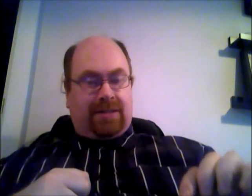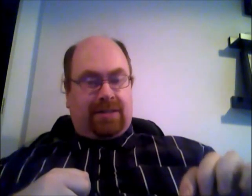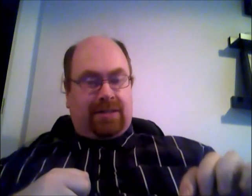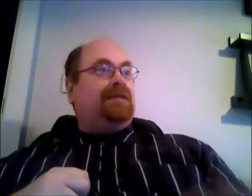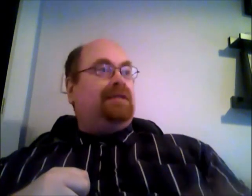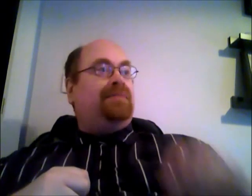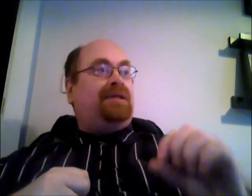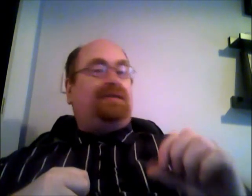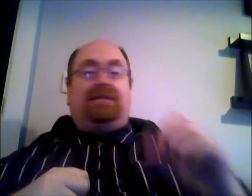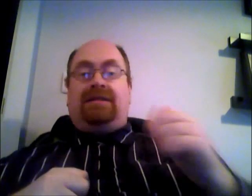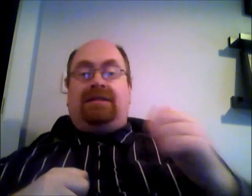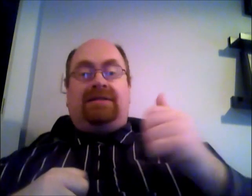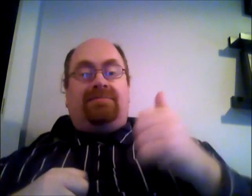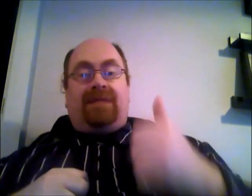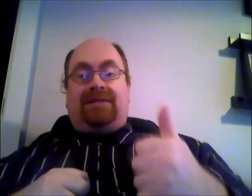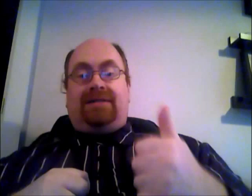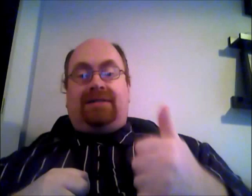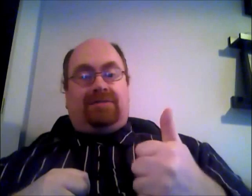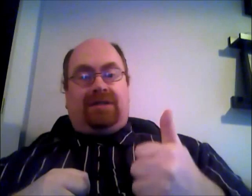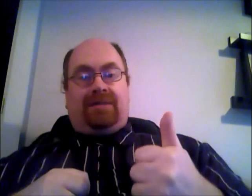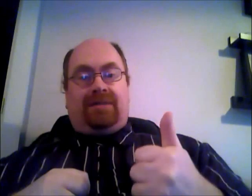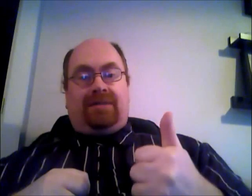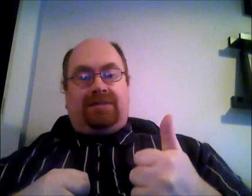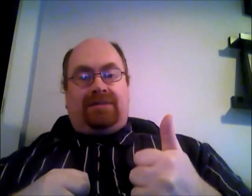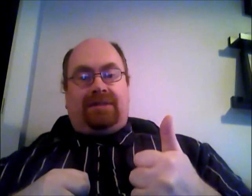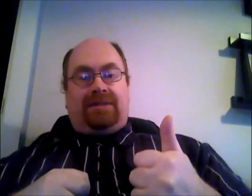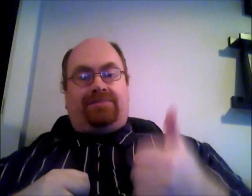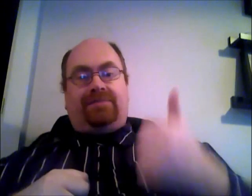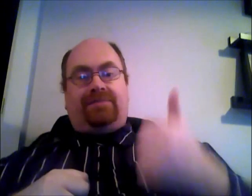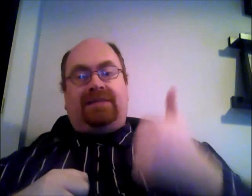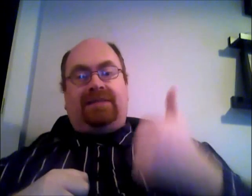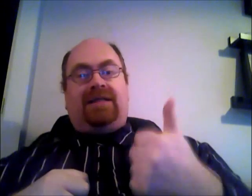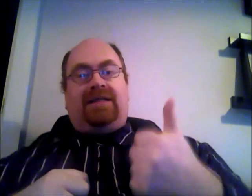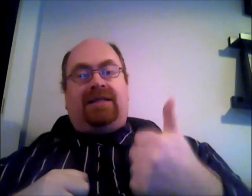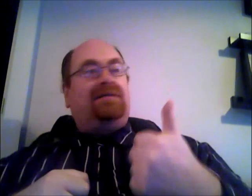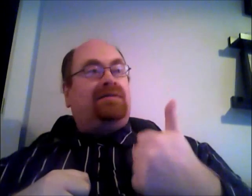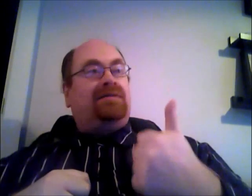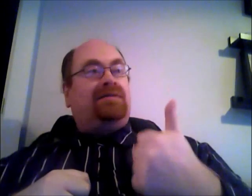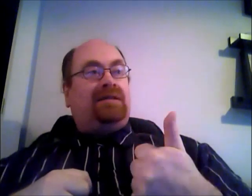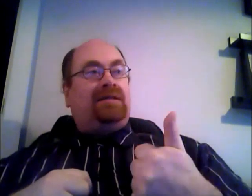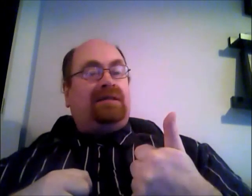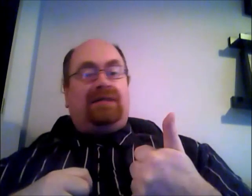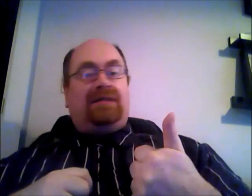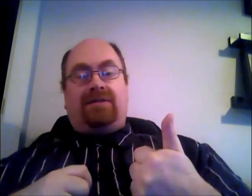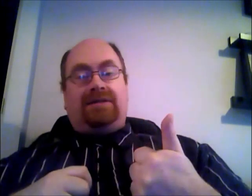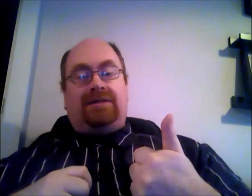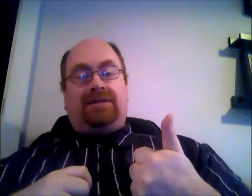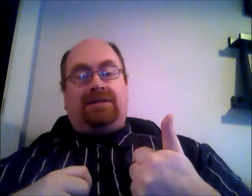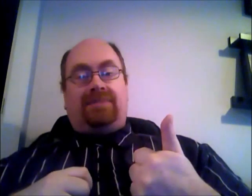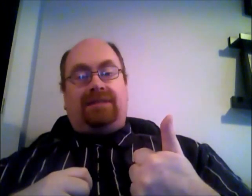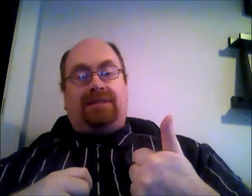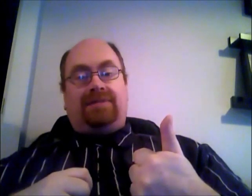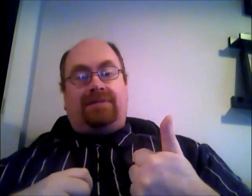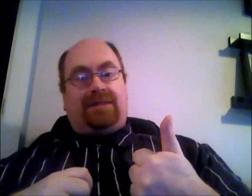because there's a massive job that needs to be done the entire you've got the entire water system probably needs to be ripped out